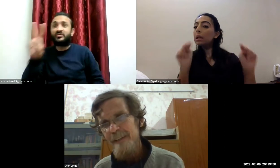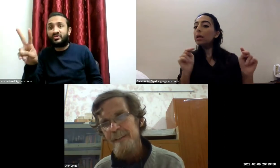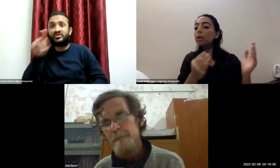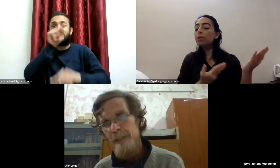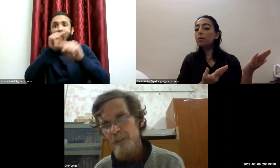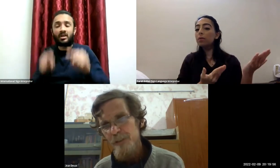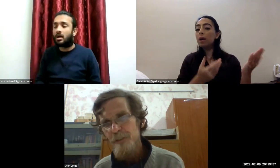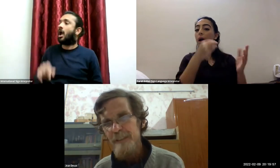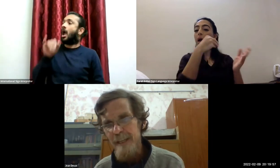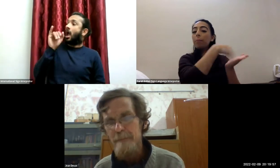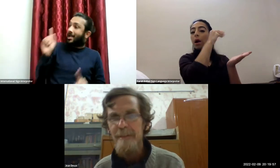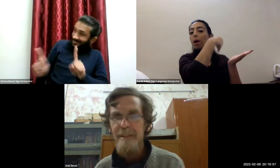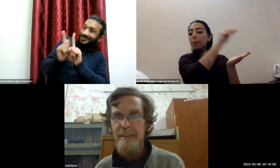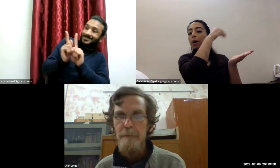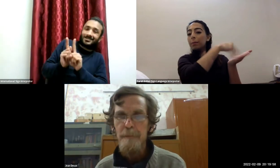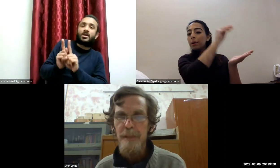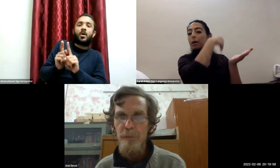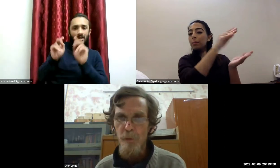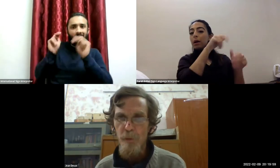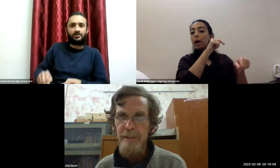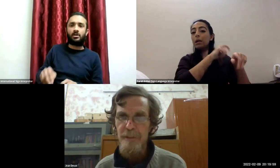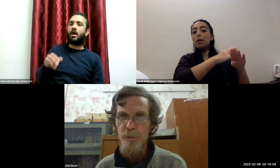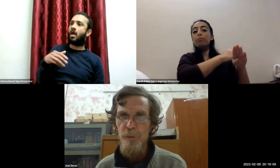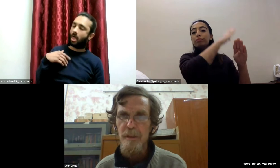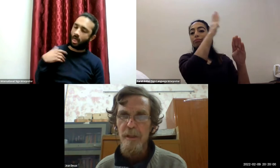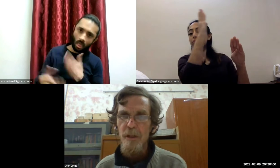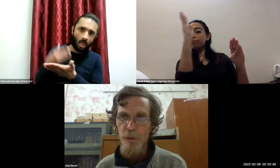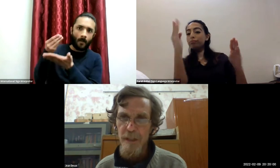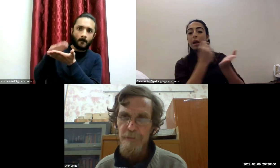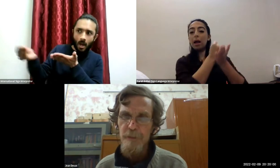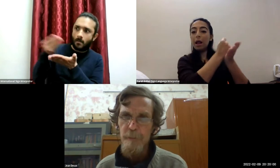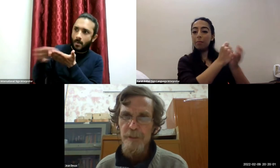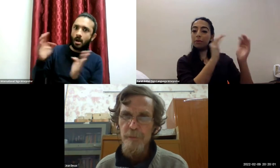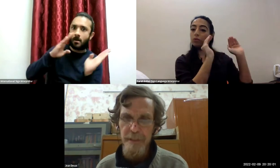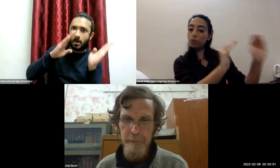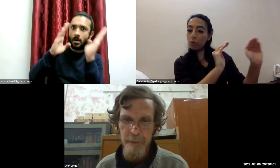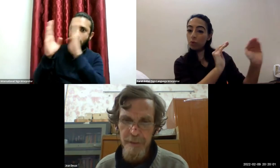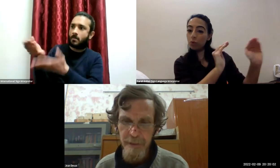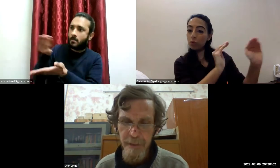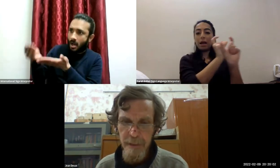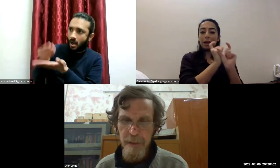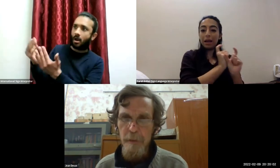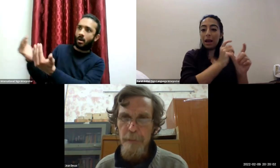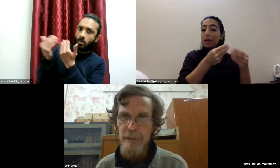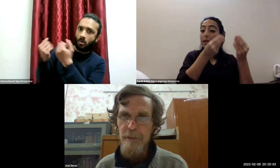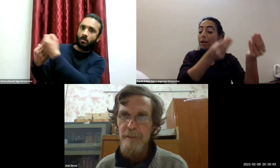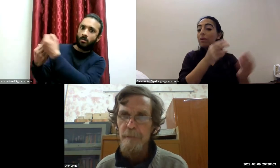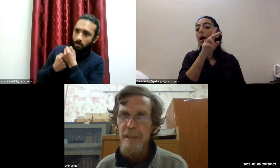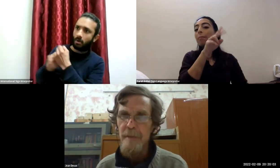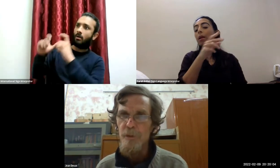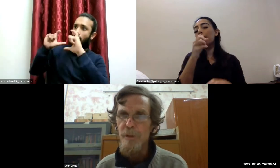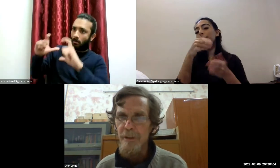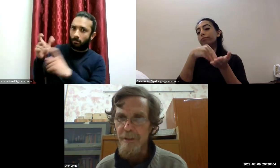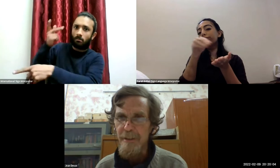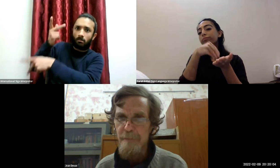because of the time being required to look after the person with disabilities may not